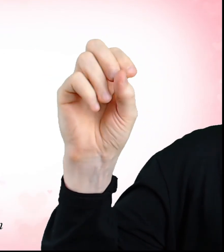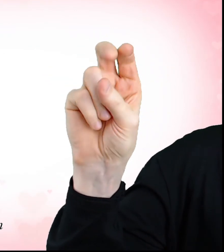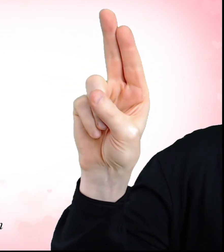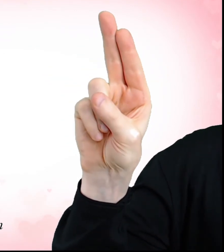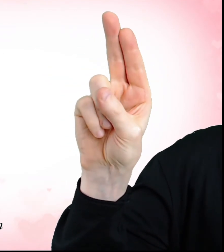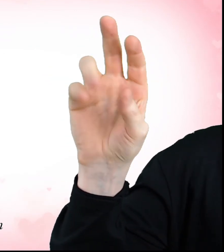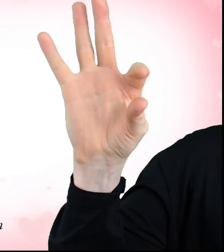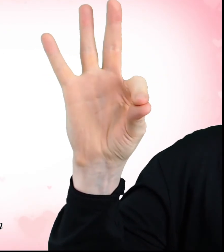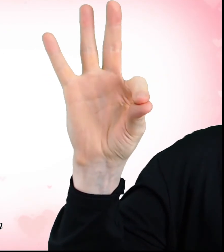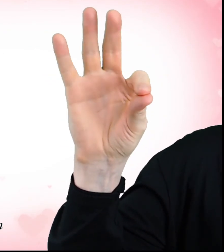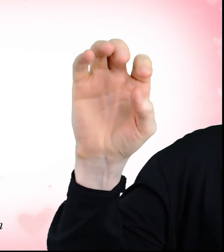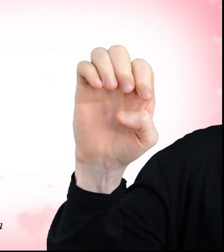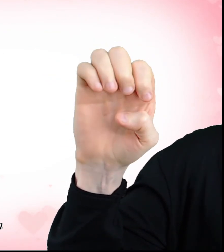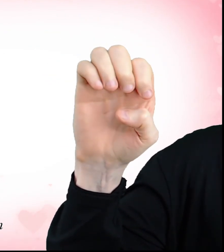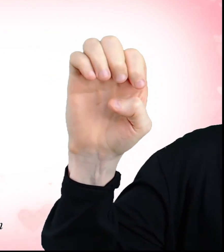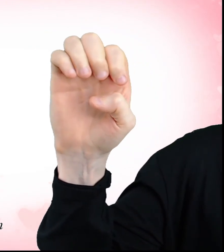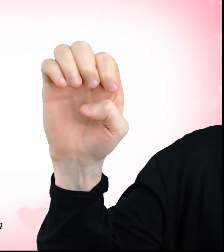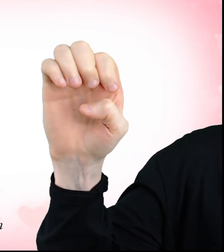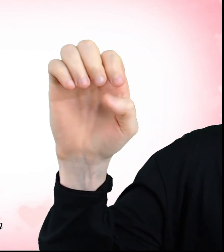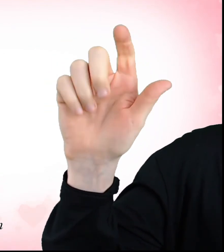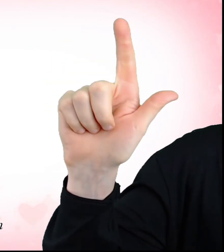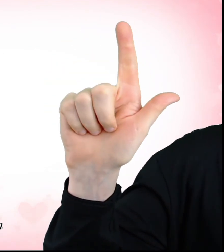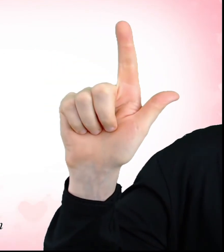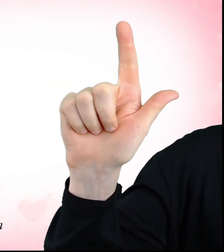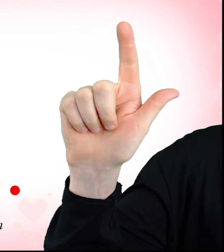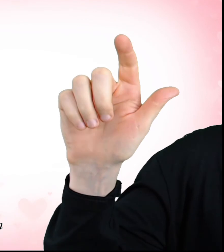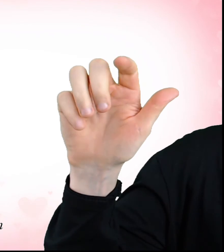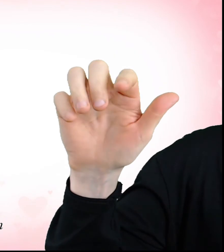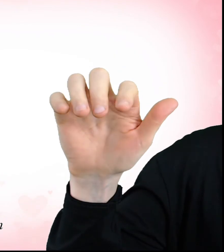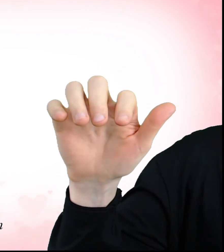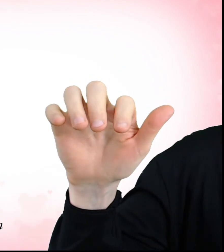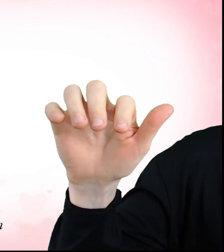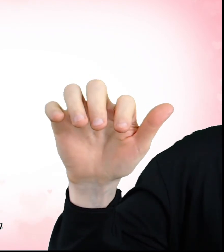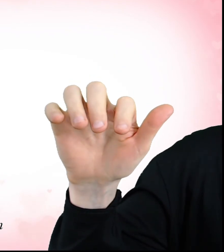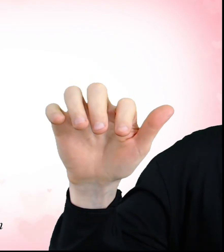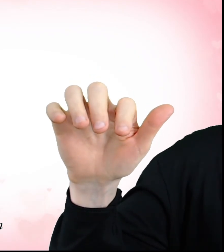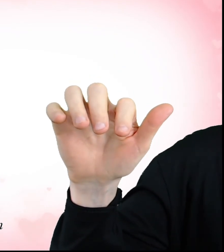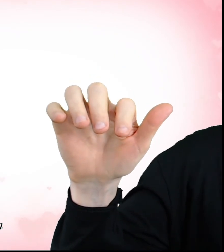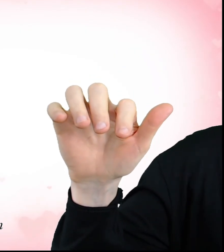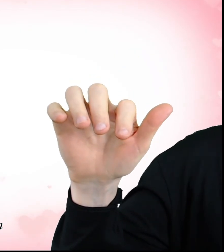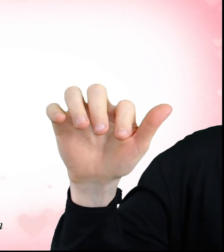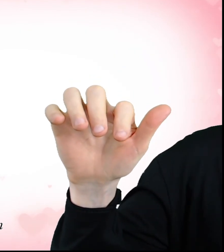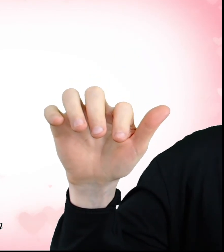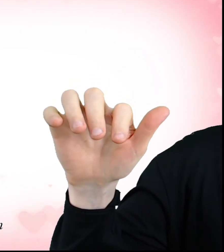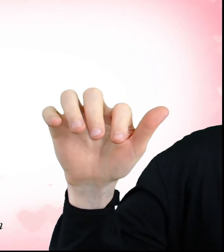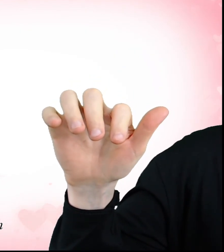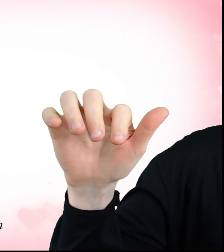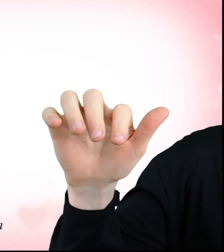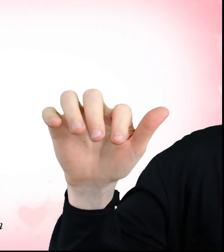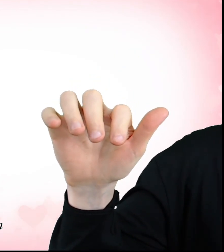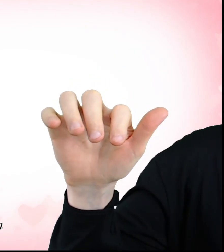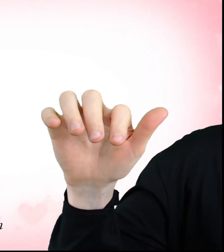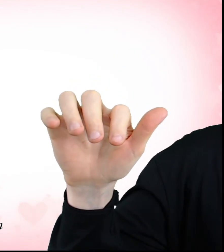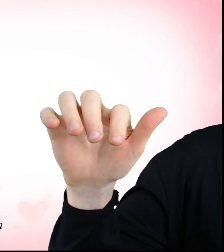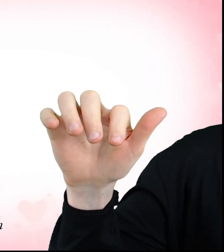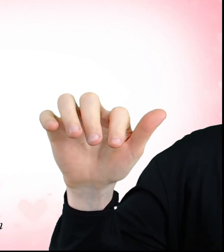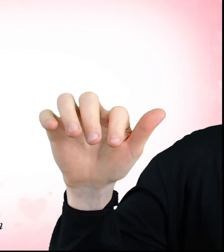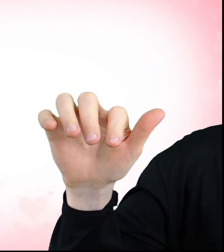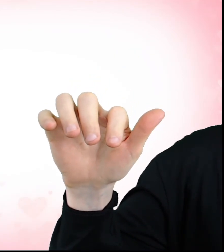Come on, dance with me, I'm levitating You, moonlight You're my starlight I need you,